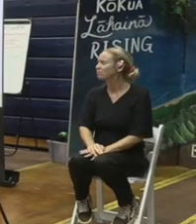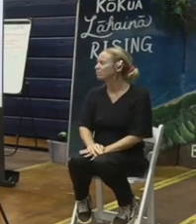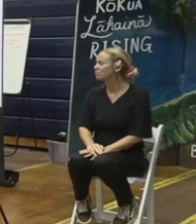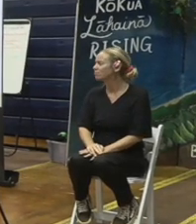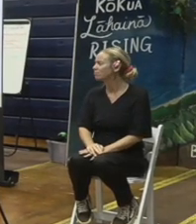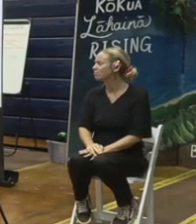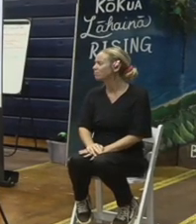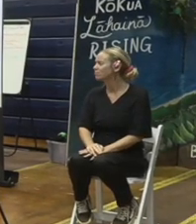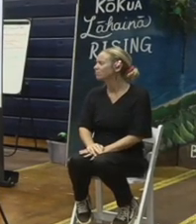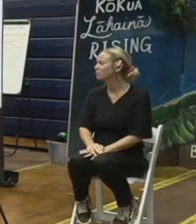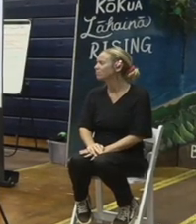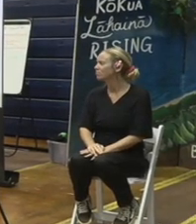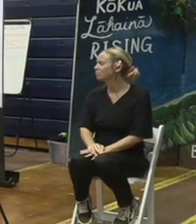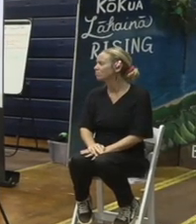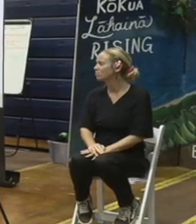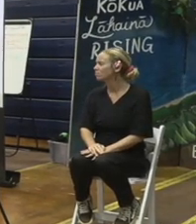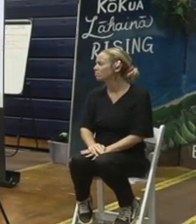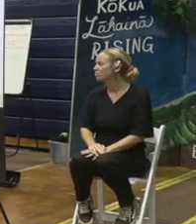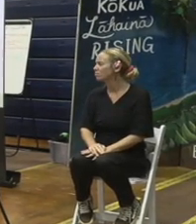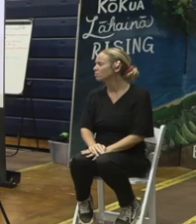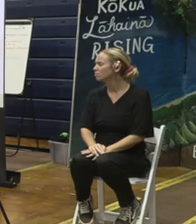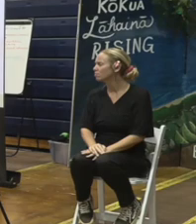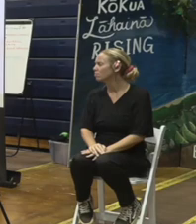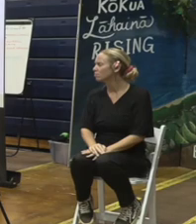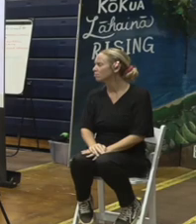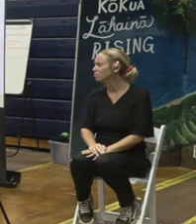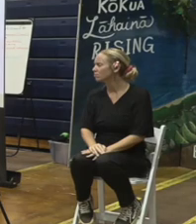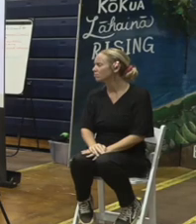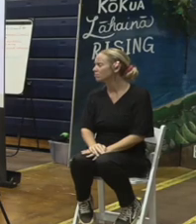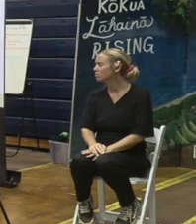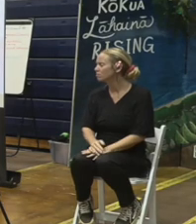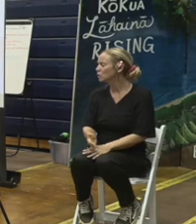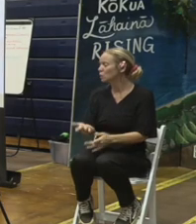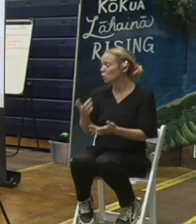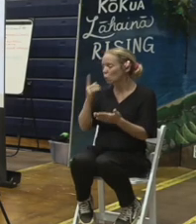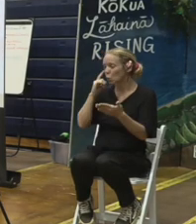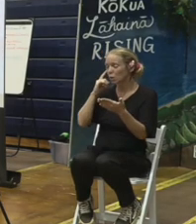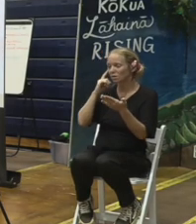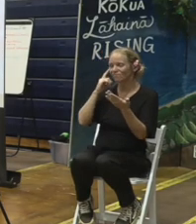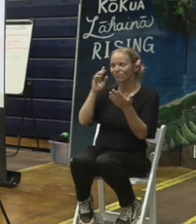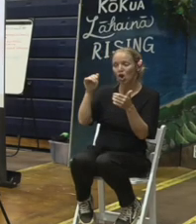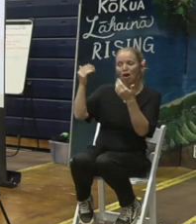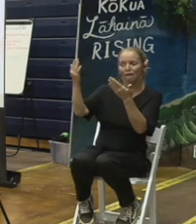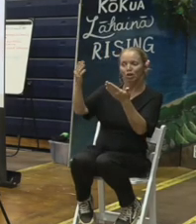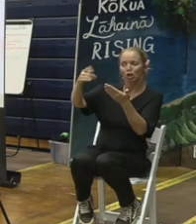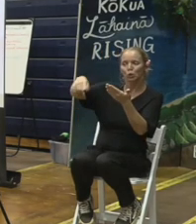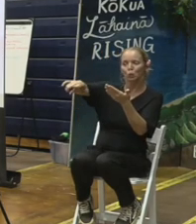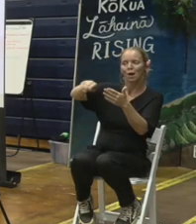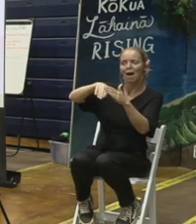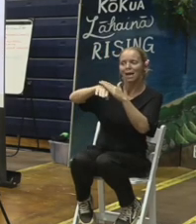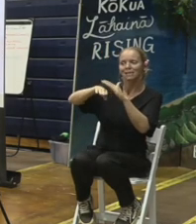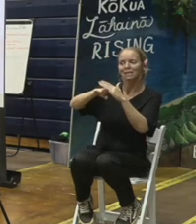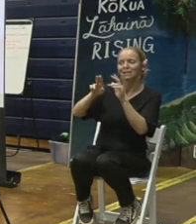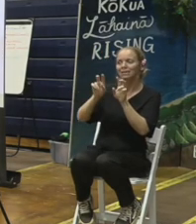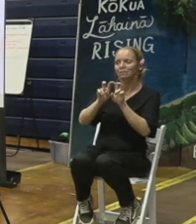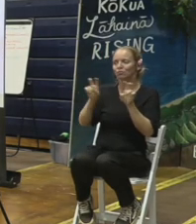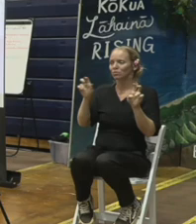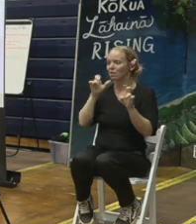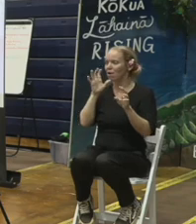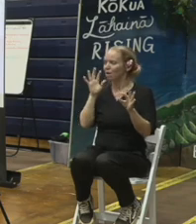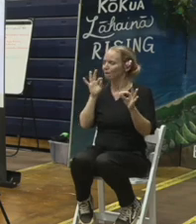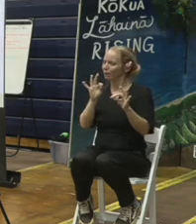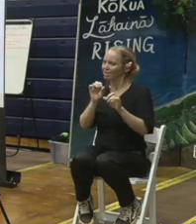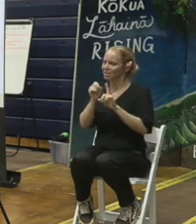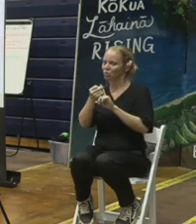the folks that we have been you know working with learning from it's not a perfect situation